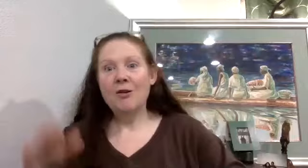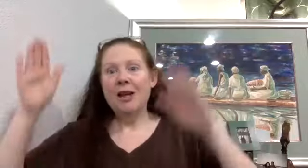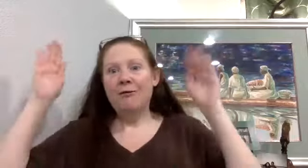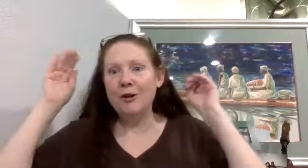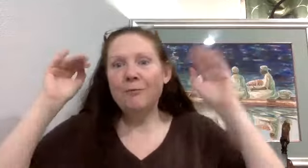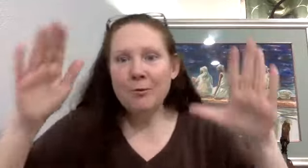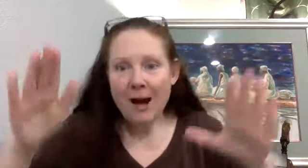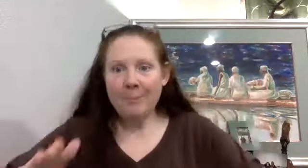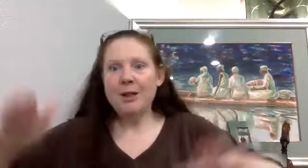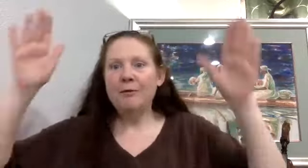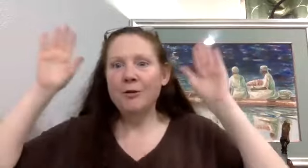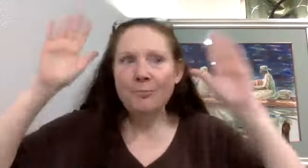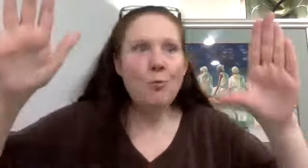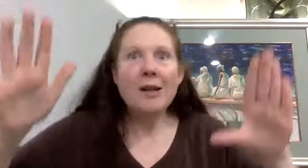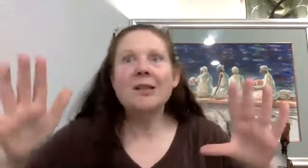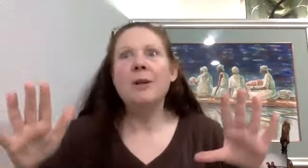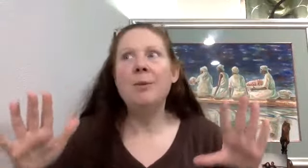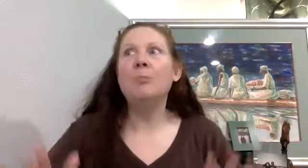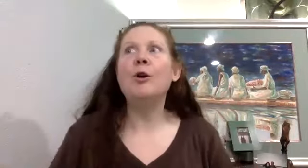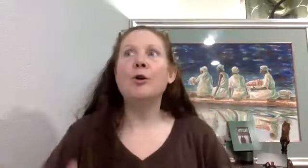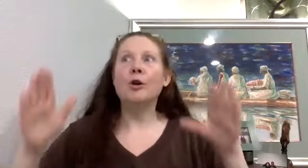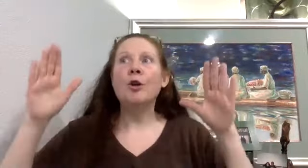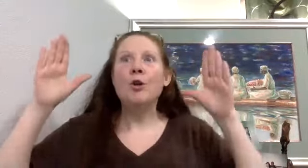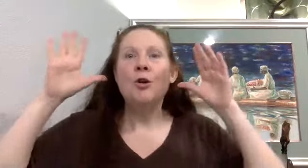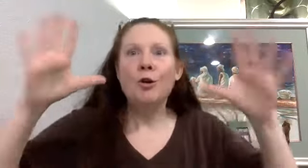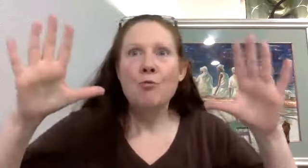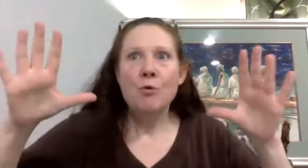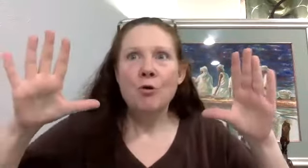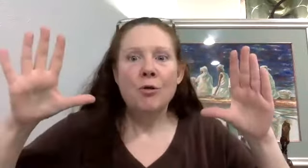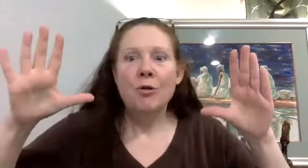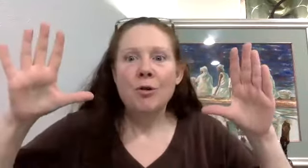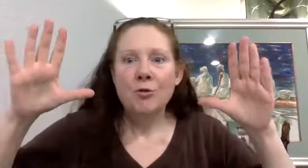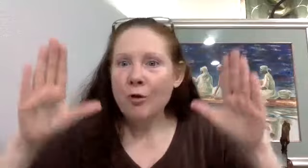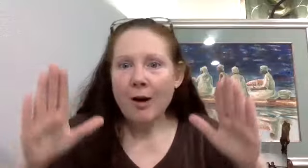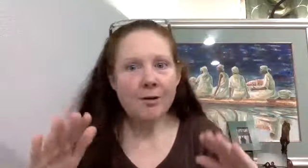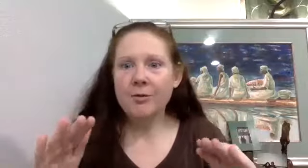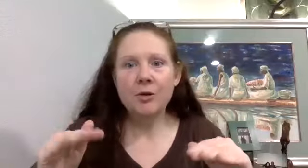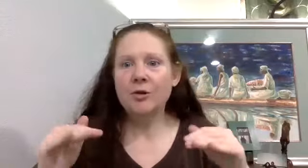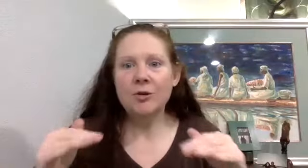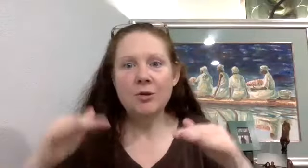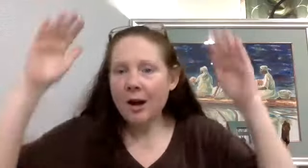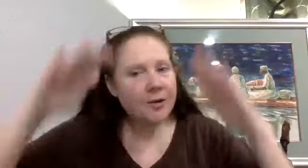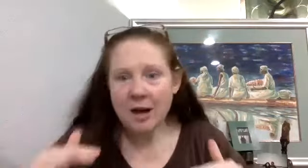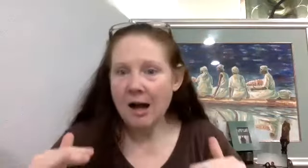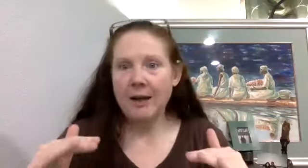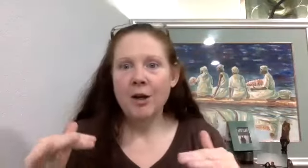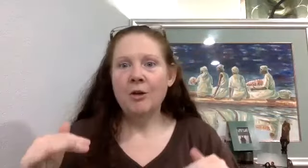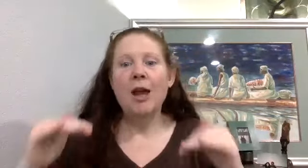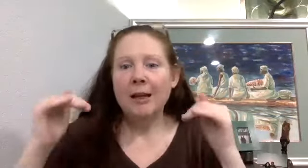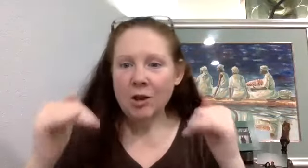if you've been raped, if you've watched somebody be murdered, your health, there's just, your health is gone. Until